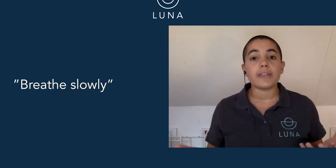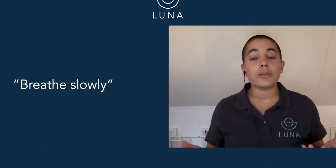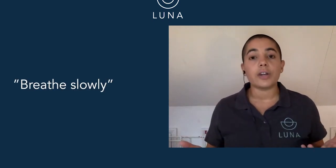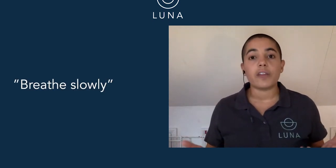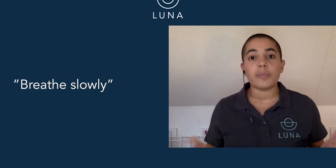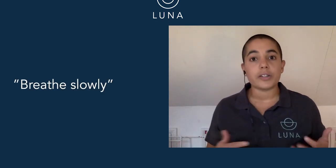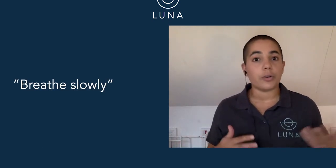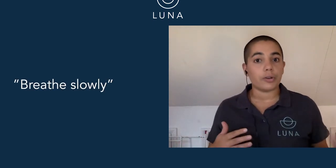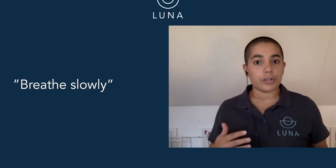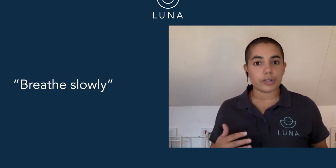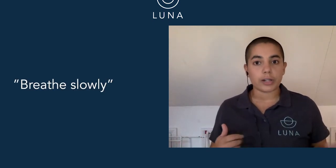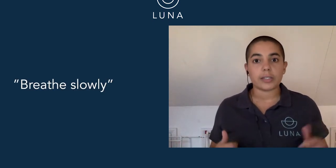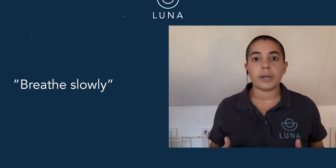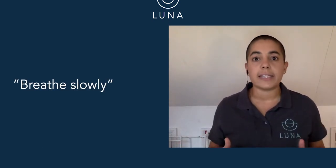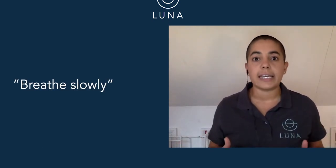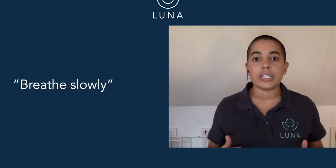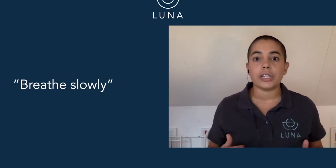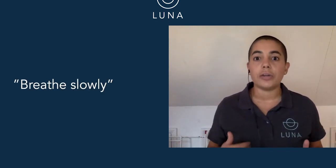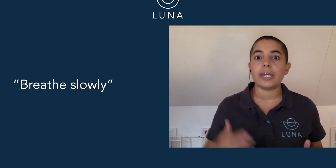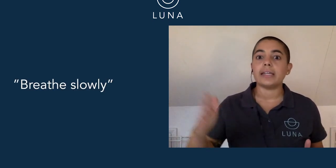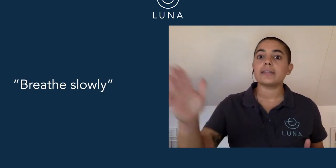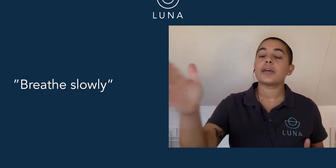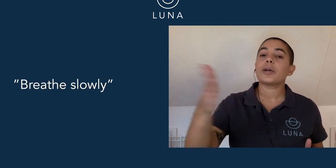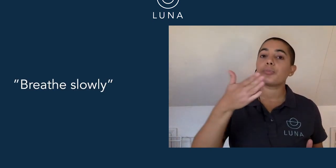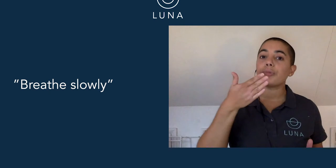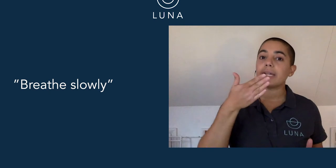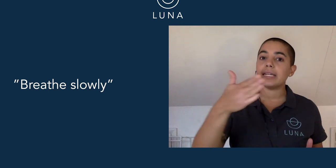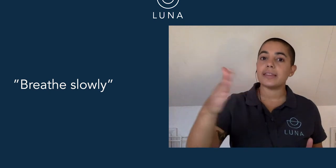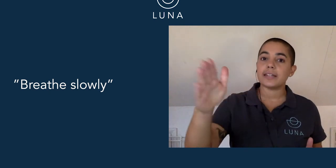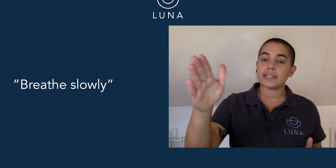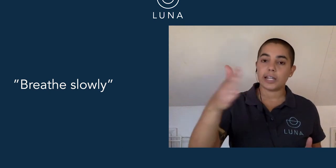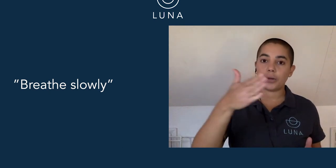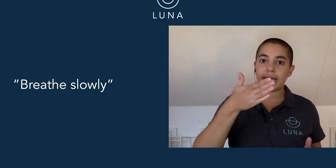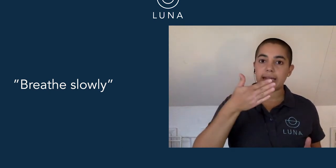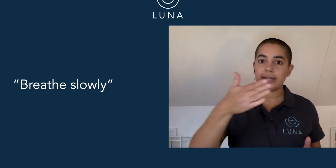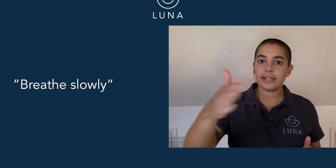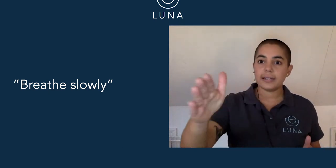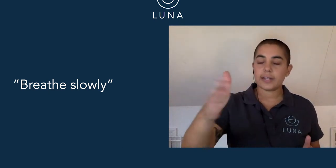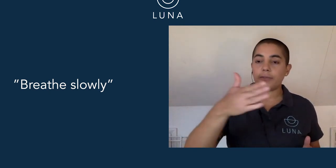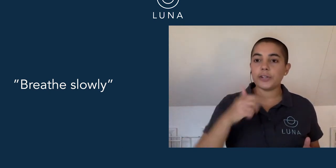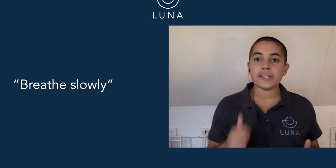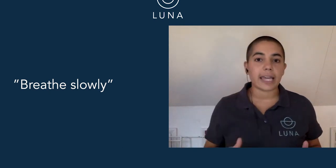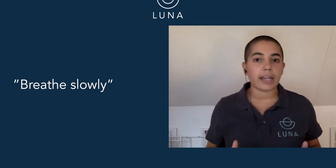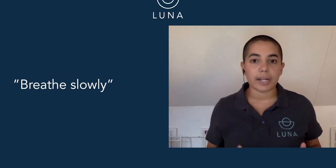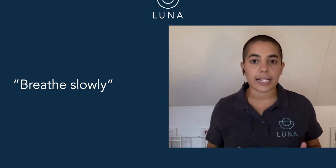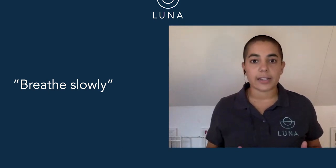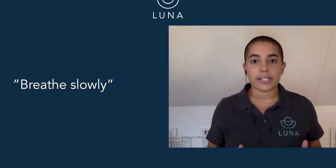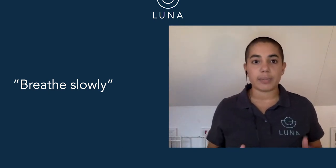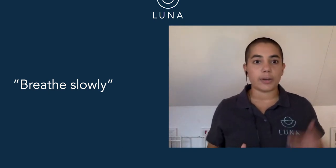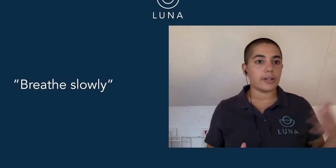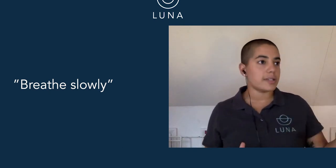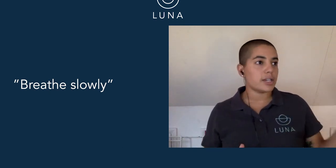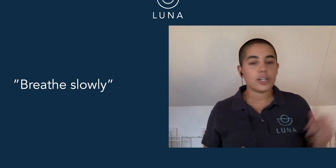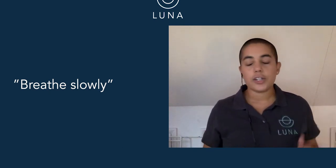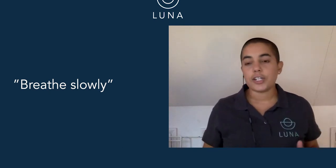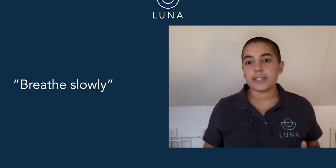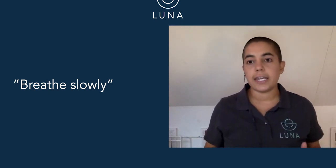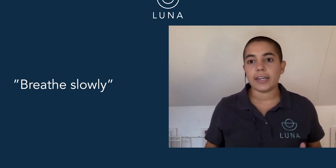that your dive master or your instructor might say to you is, breathe slowly. So if Lucy's getting really excited because she's seeing a